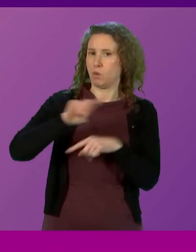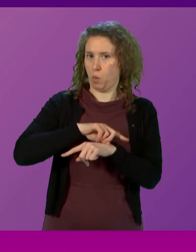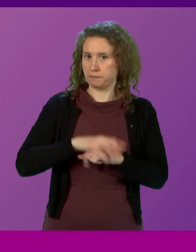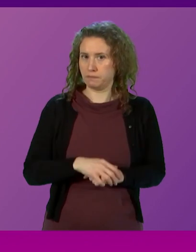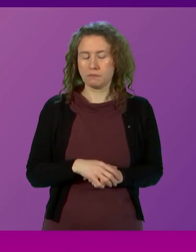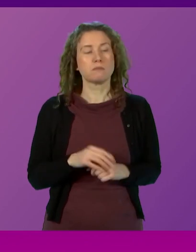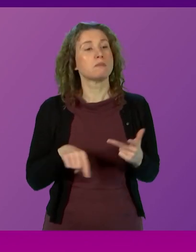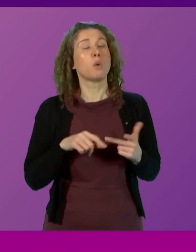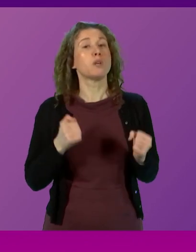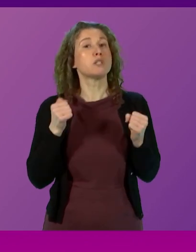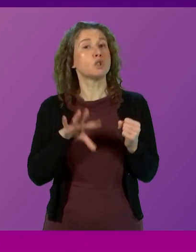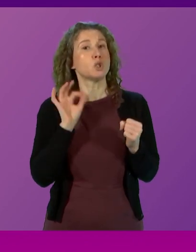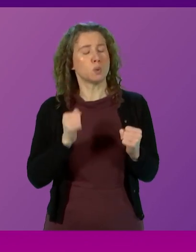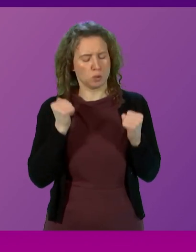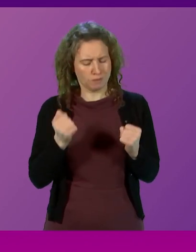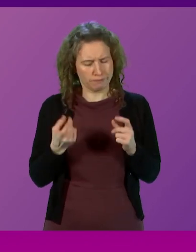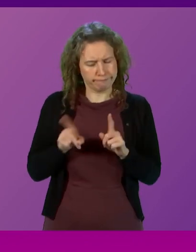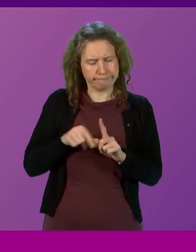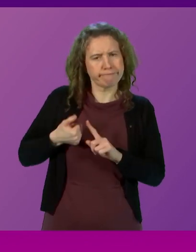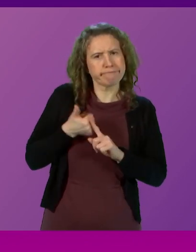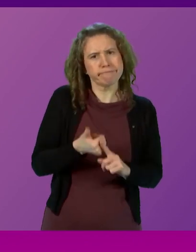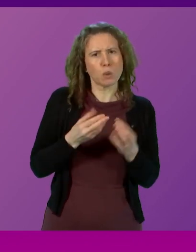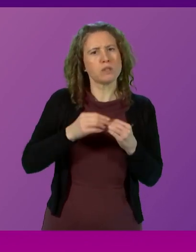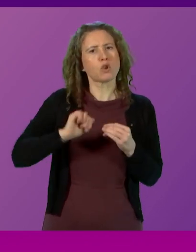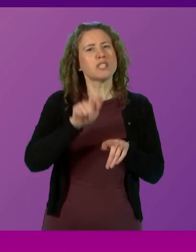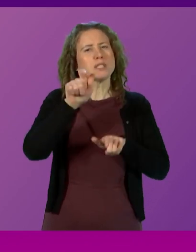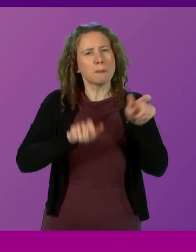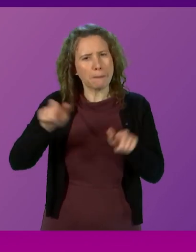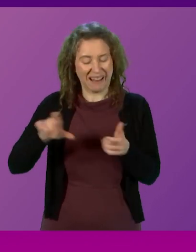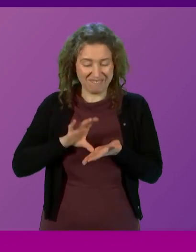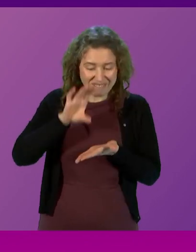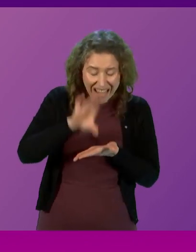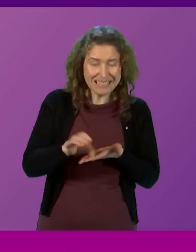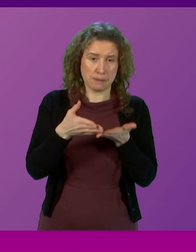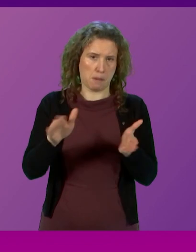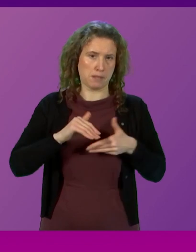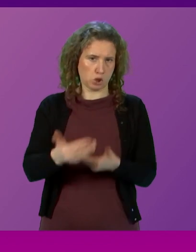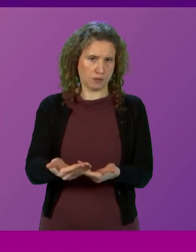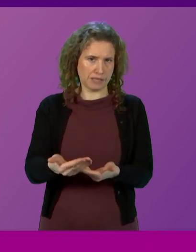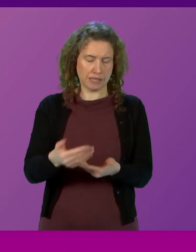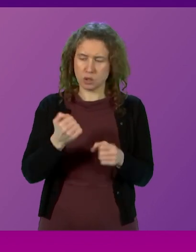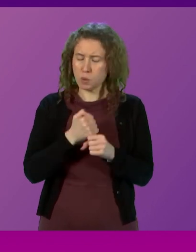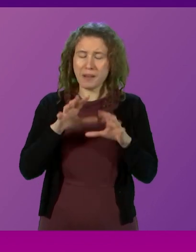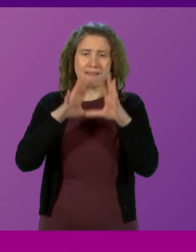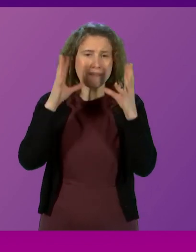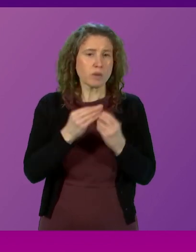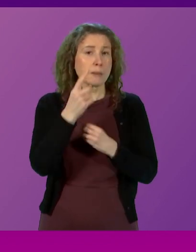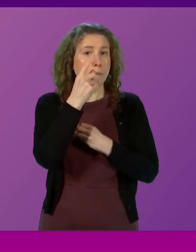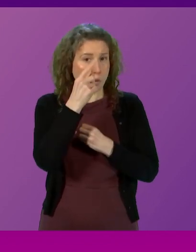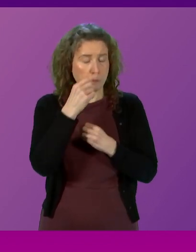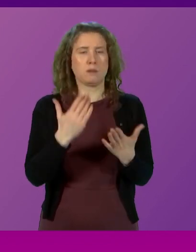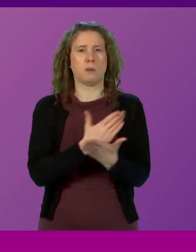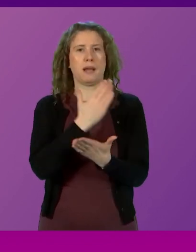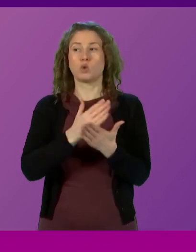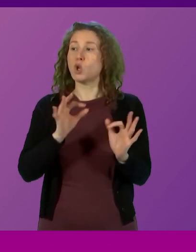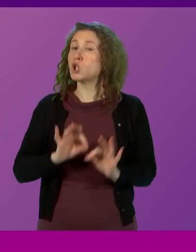stand firmly alongside the Scottish people, investing in our public services and doing everything possible to ensure